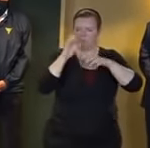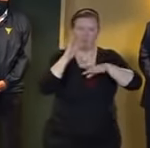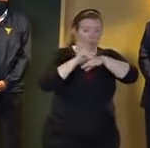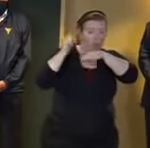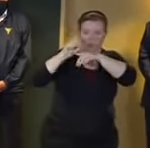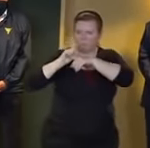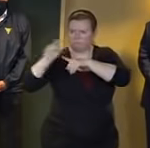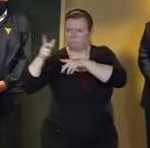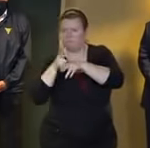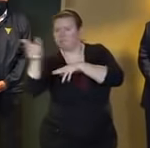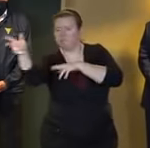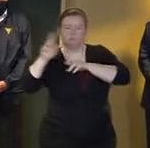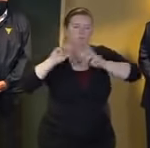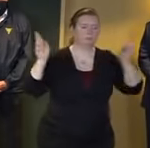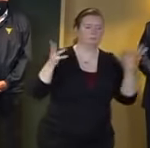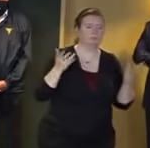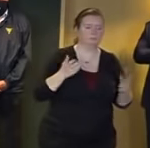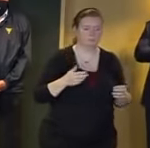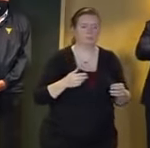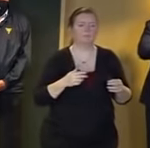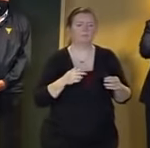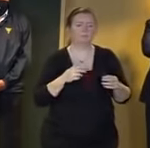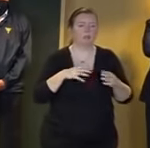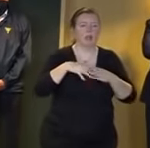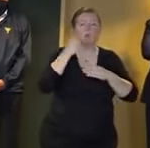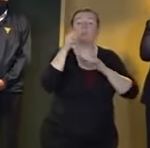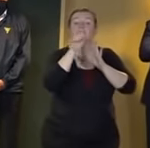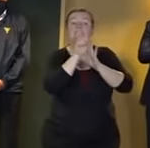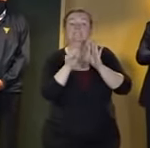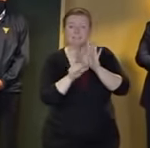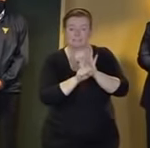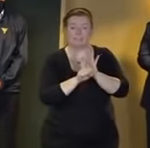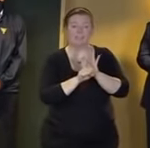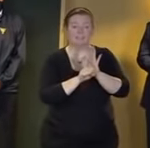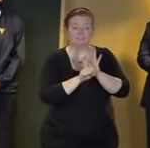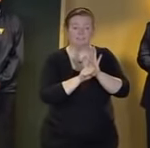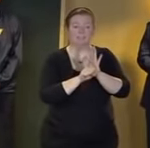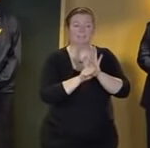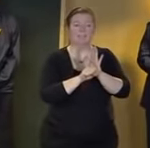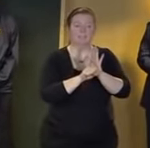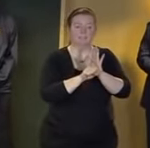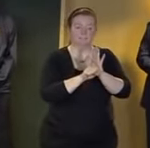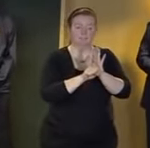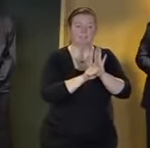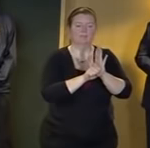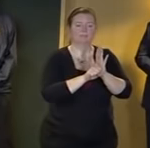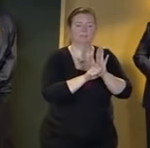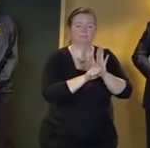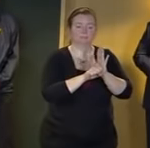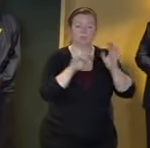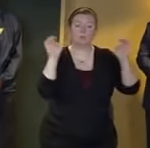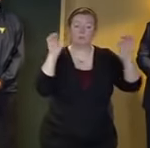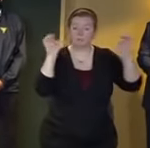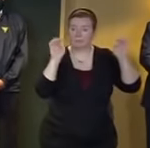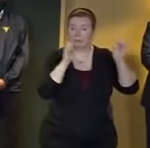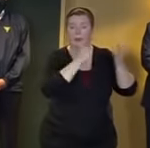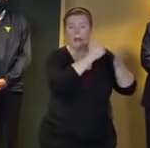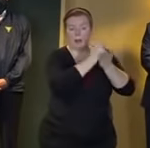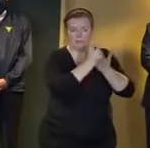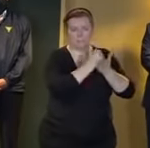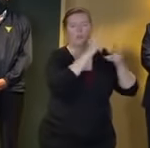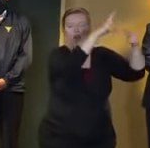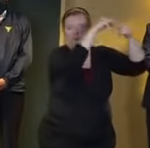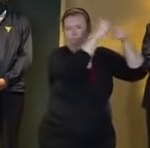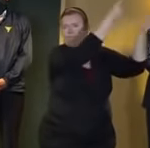of out-of-state crews which the governor alluded to coming into New Jersey and and manning